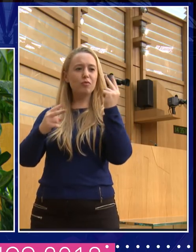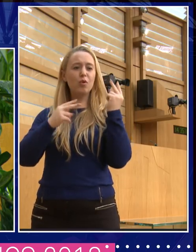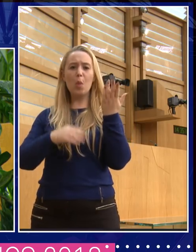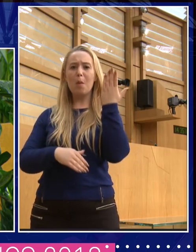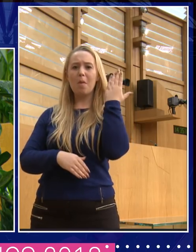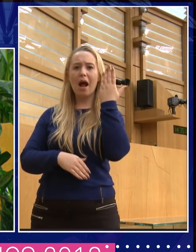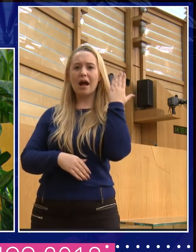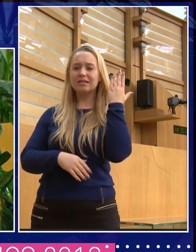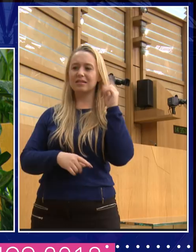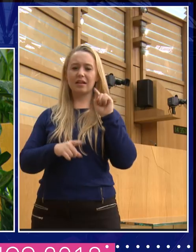and I wasn't a victim.